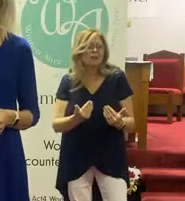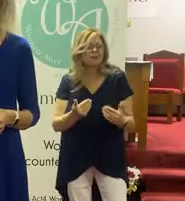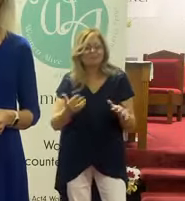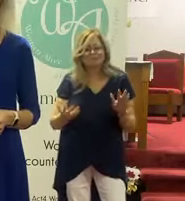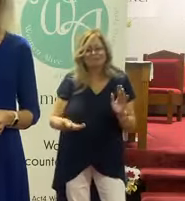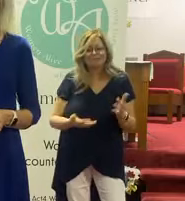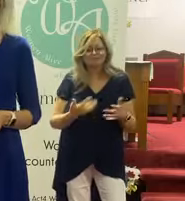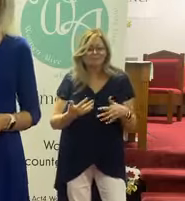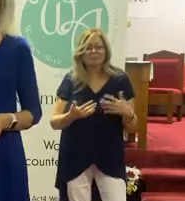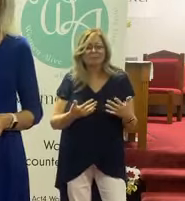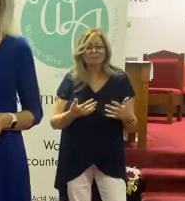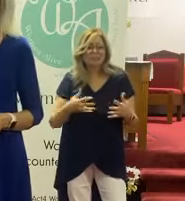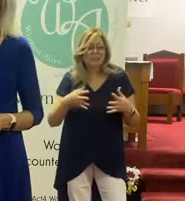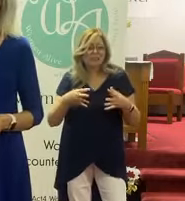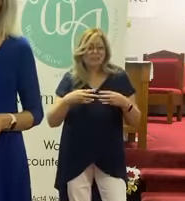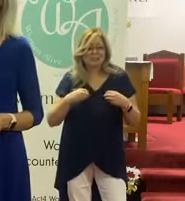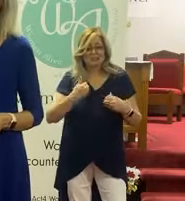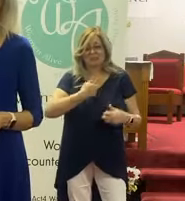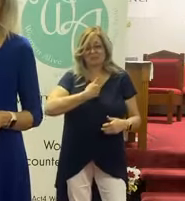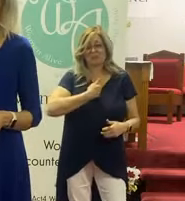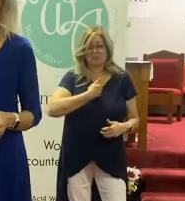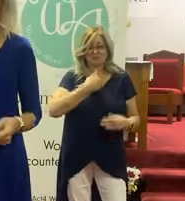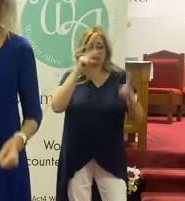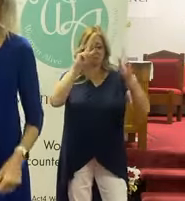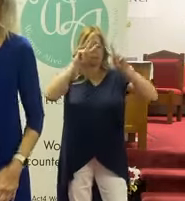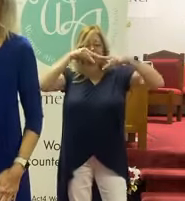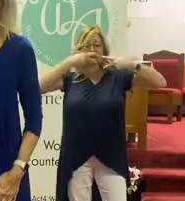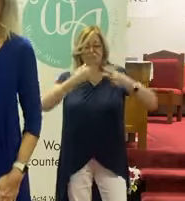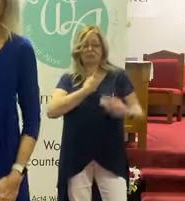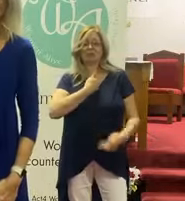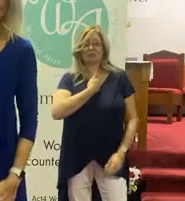time to take inventory with our God.